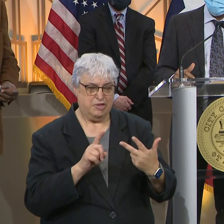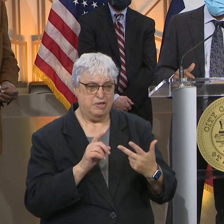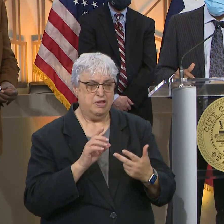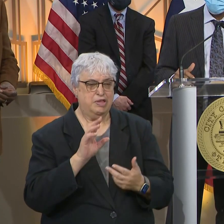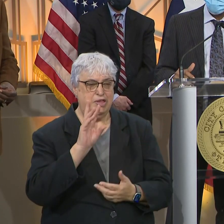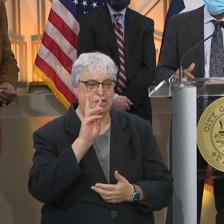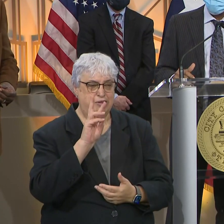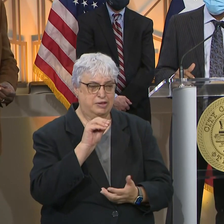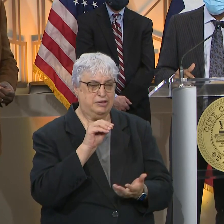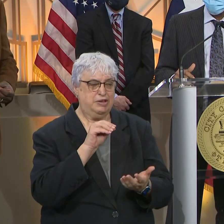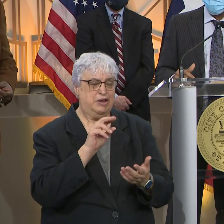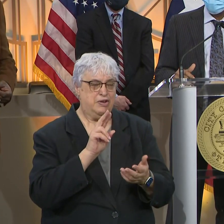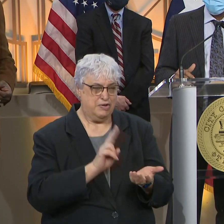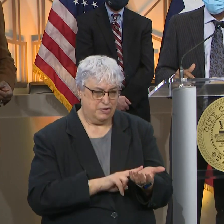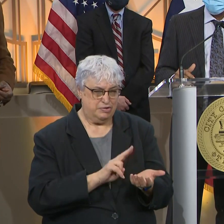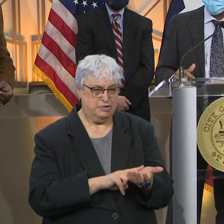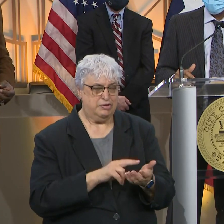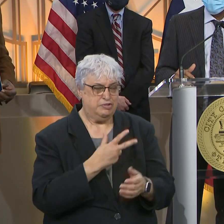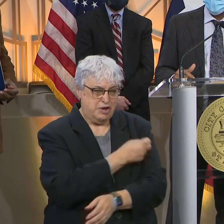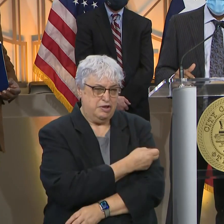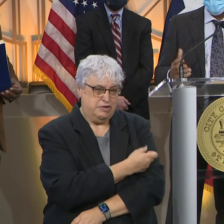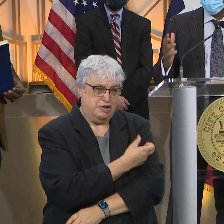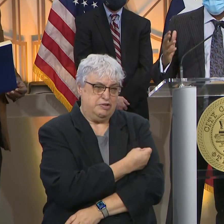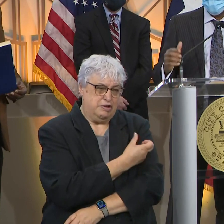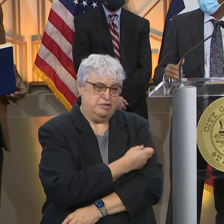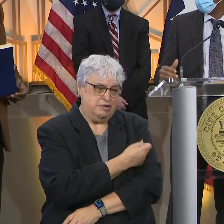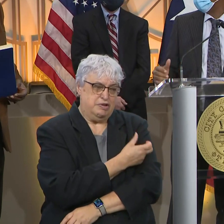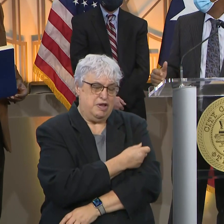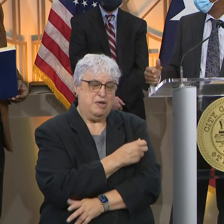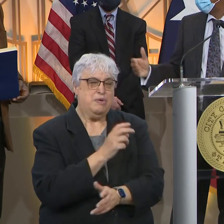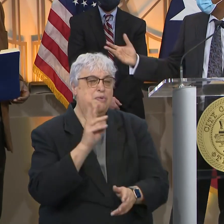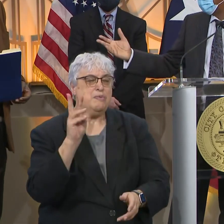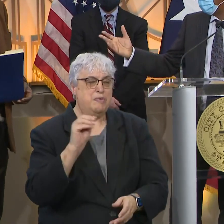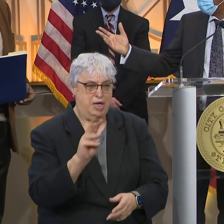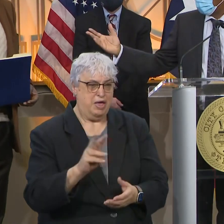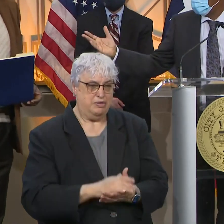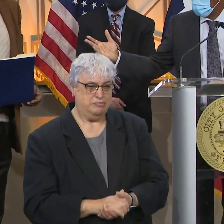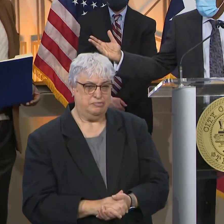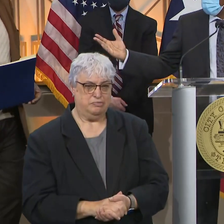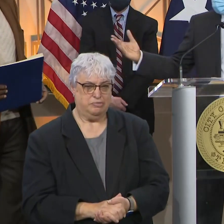60 different nurses that were providing the shots. Highly, highly efficient.